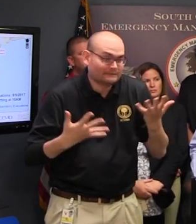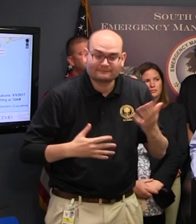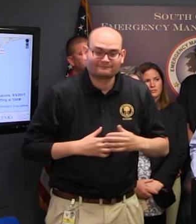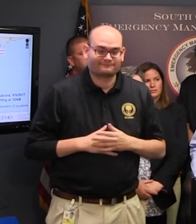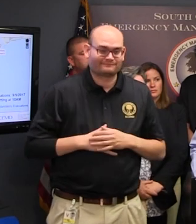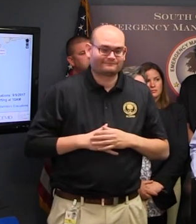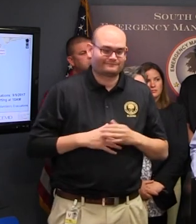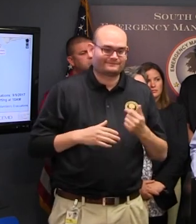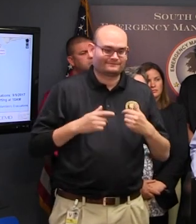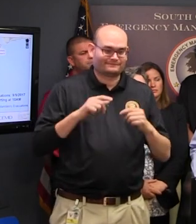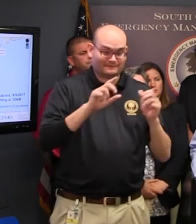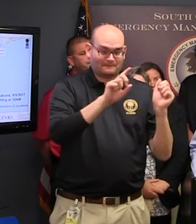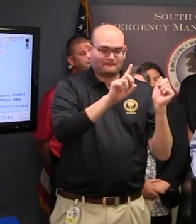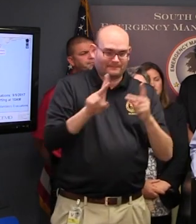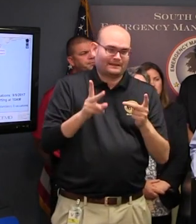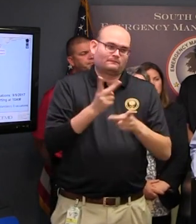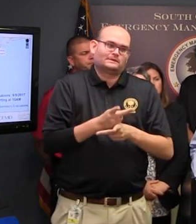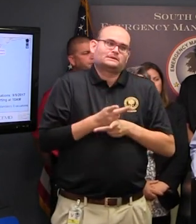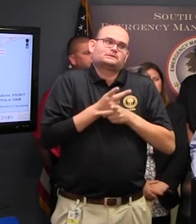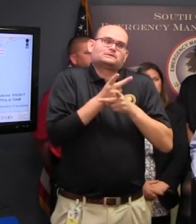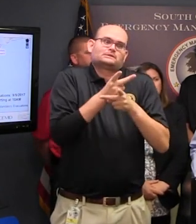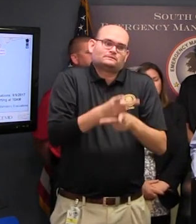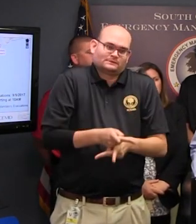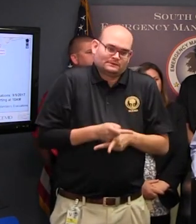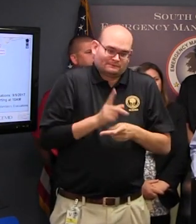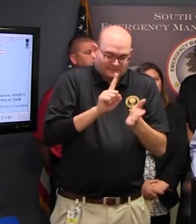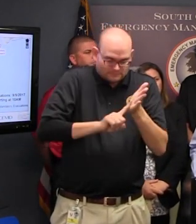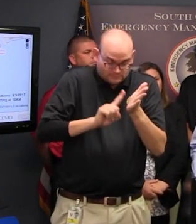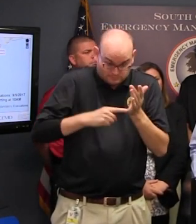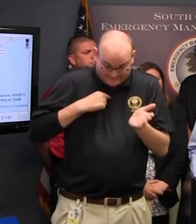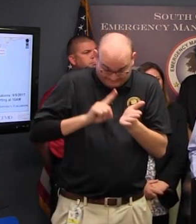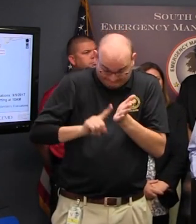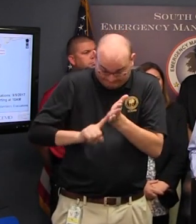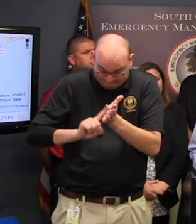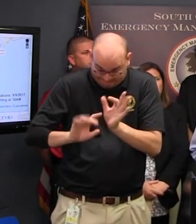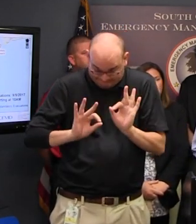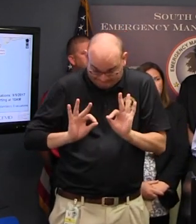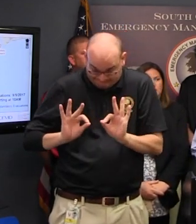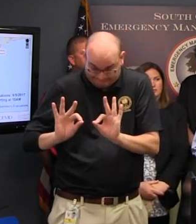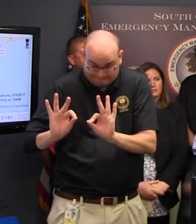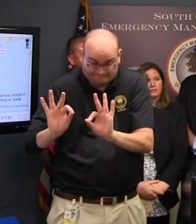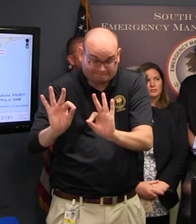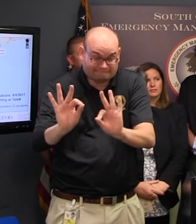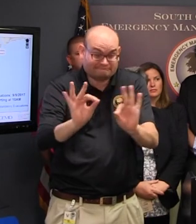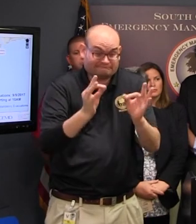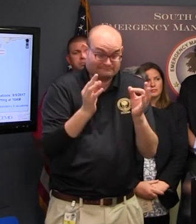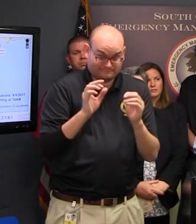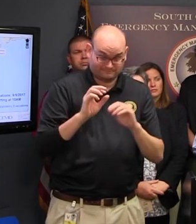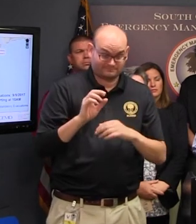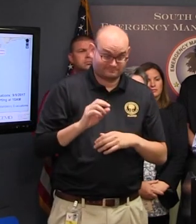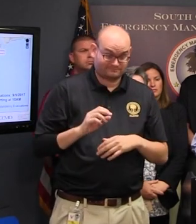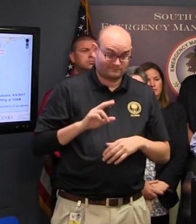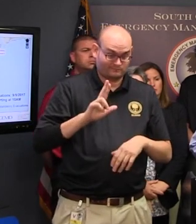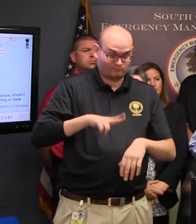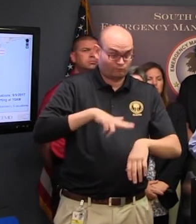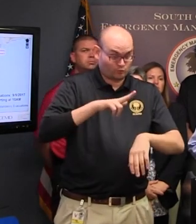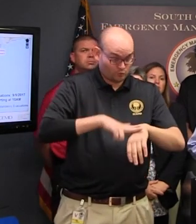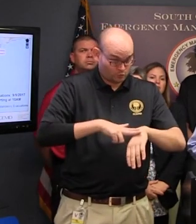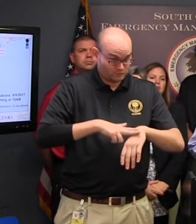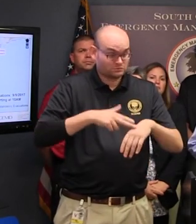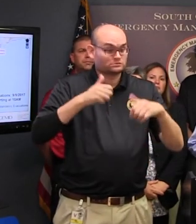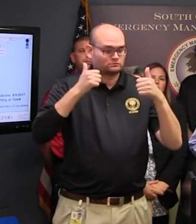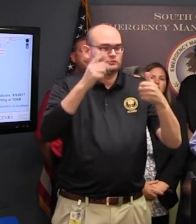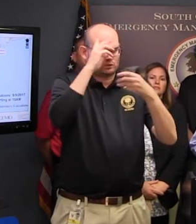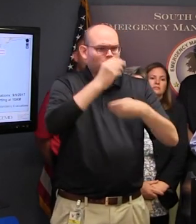we'll be inspecting that very clearly Carefully And we'll clearly message what we find out Any more questions?